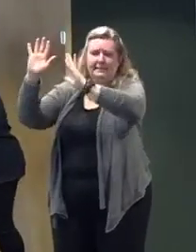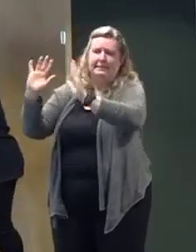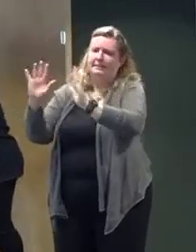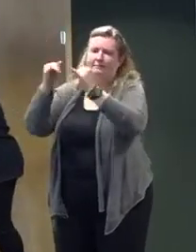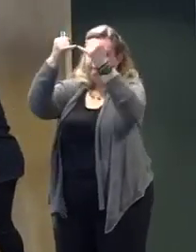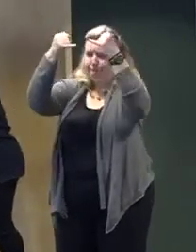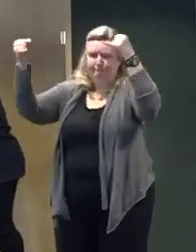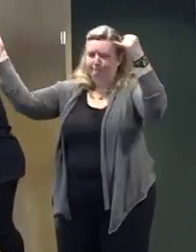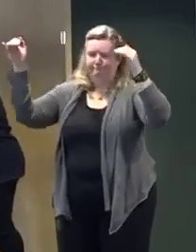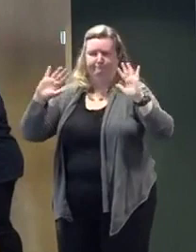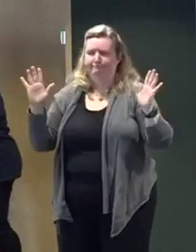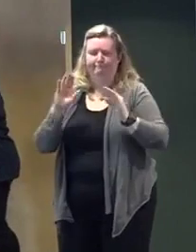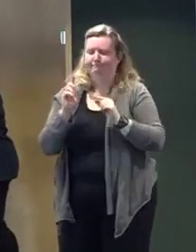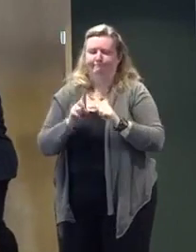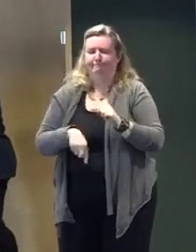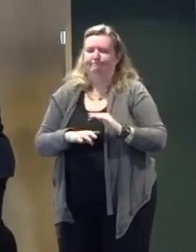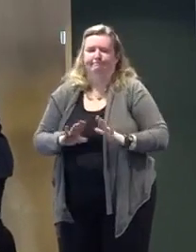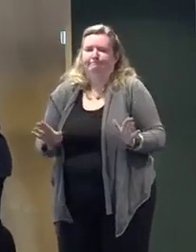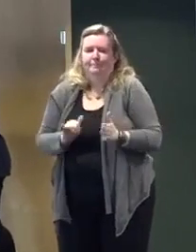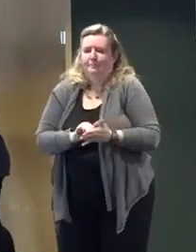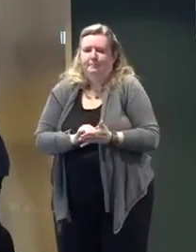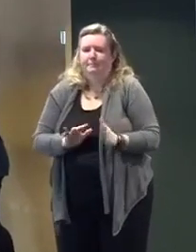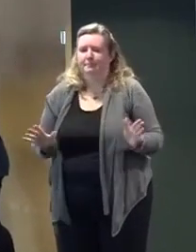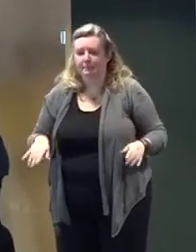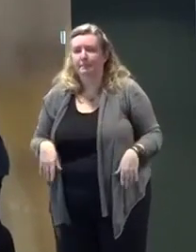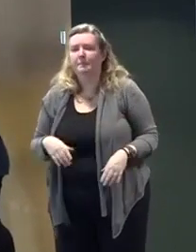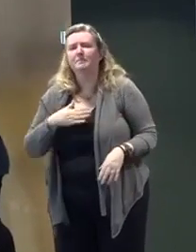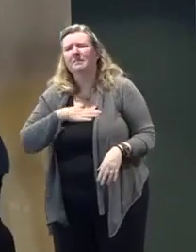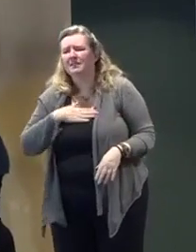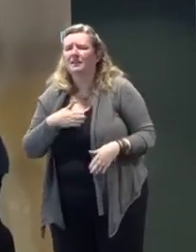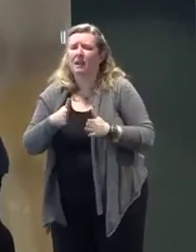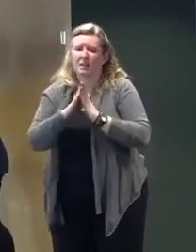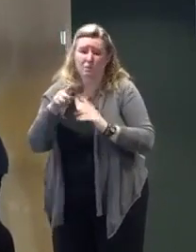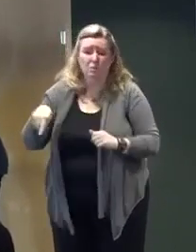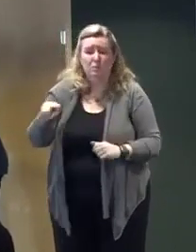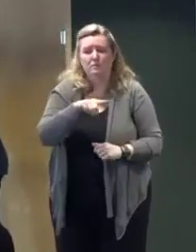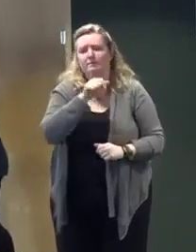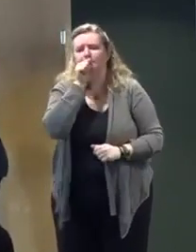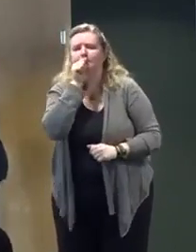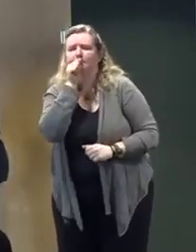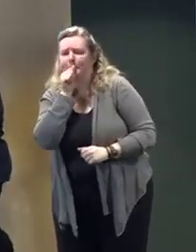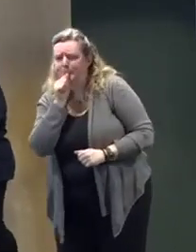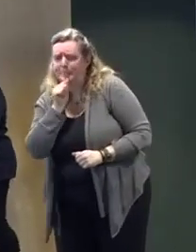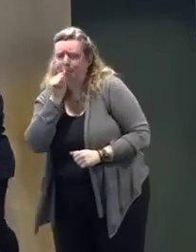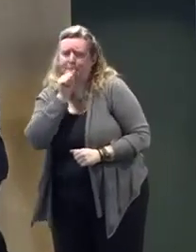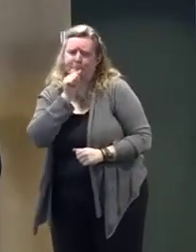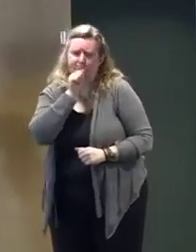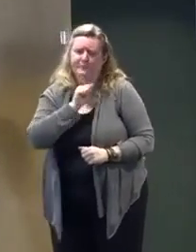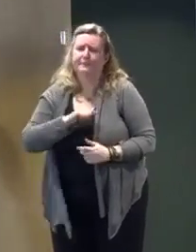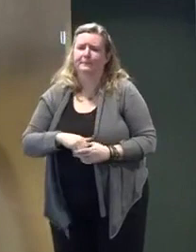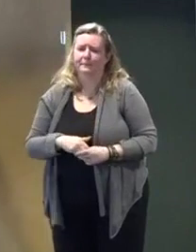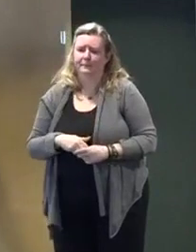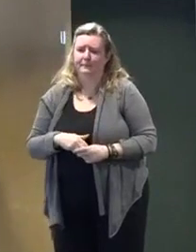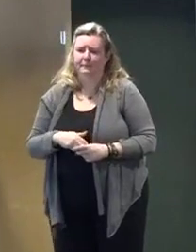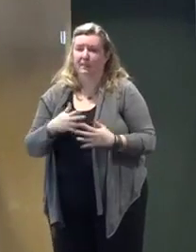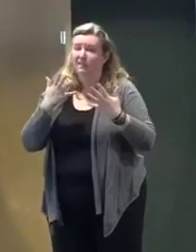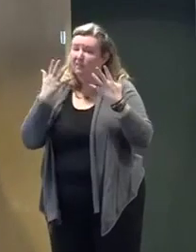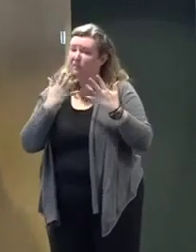So, I ask your patients, and unfortunately, with the way the weather has been,